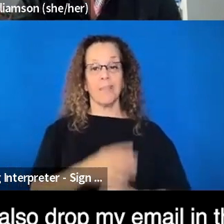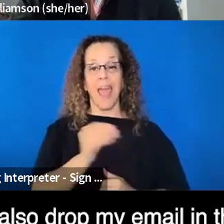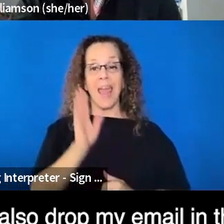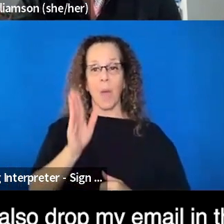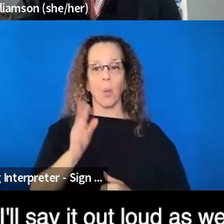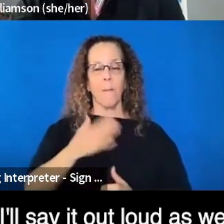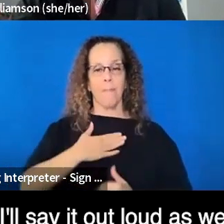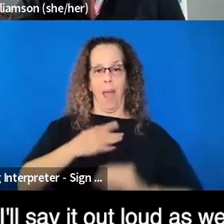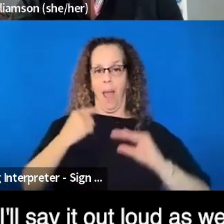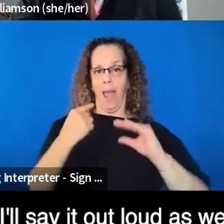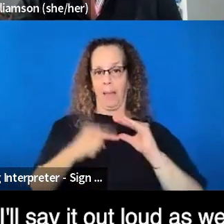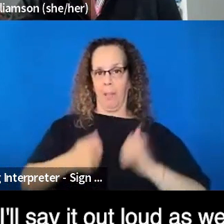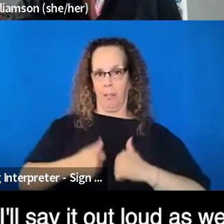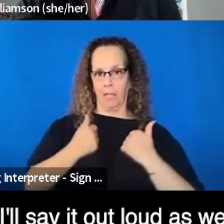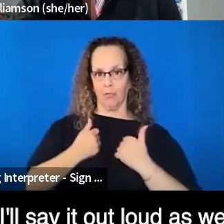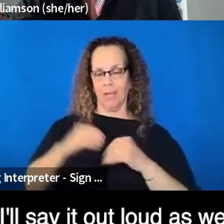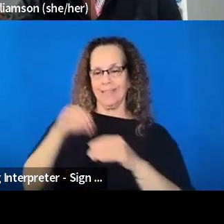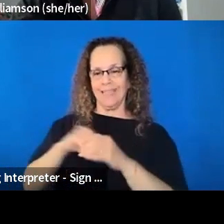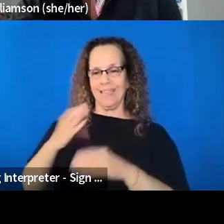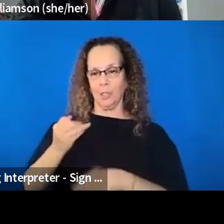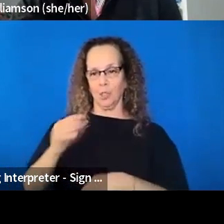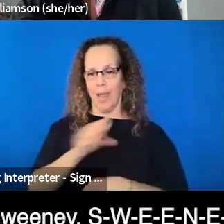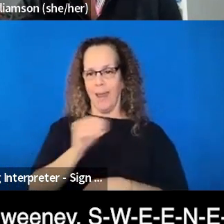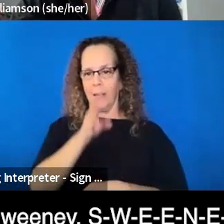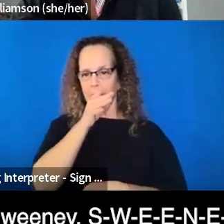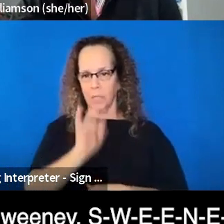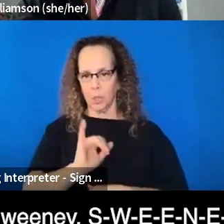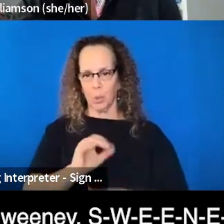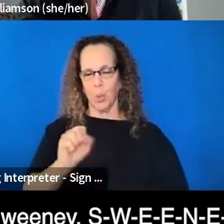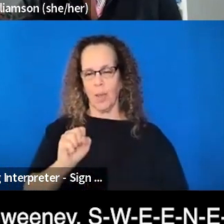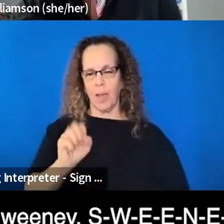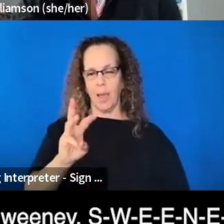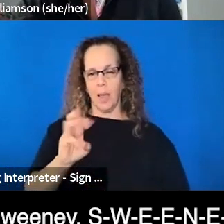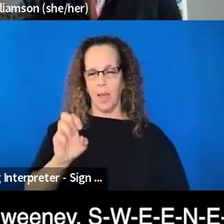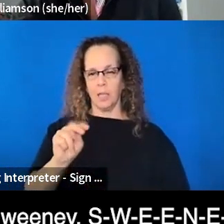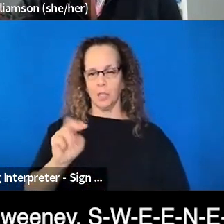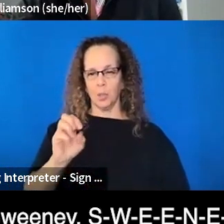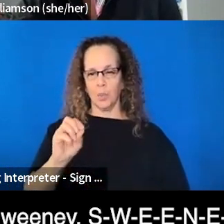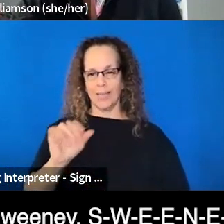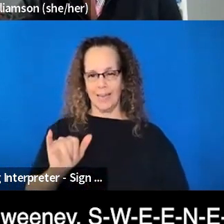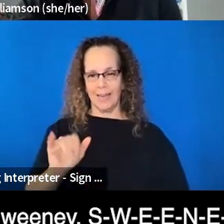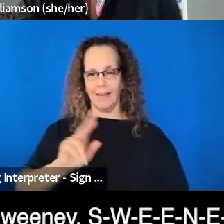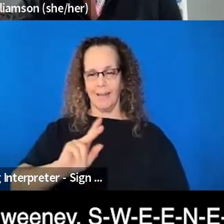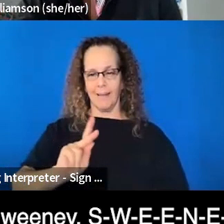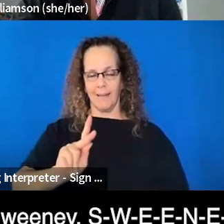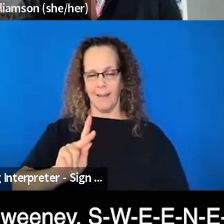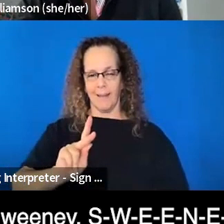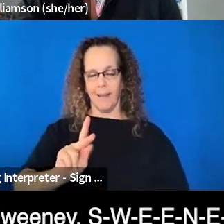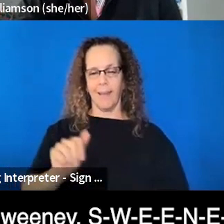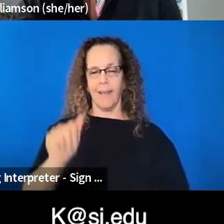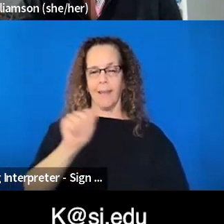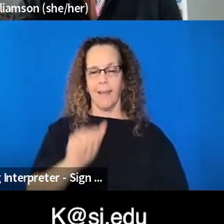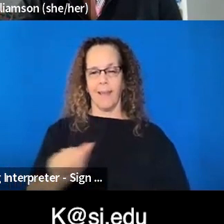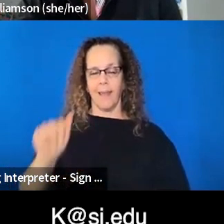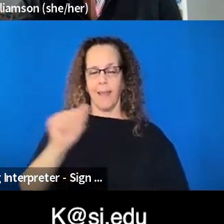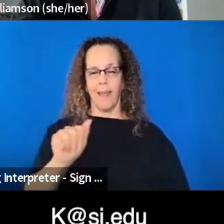email in the chat and I'll say it out loud as well. Um, it's Sweeney, S-W-E-E-N-E-Y